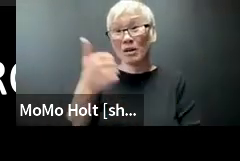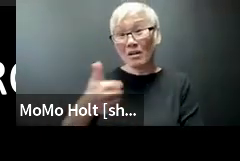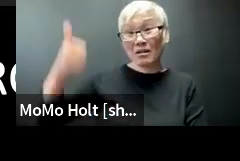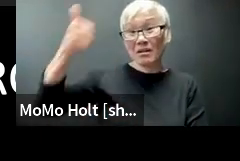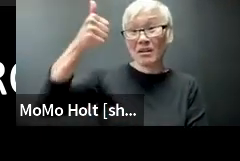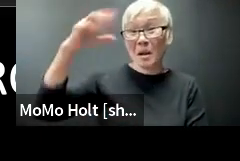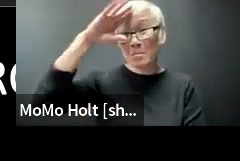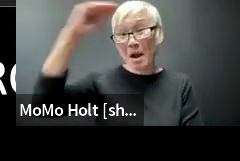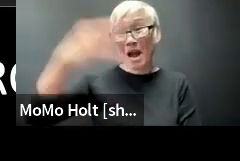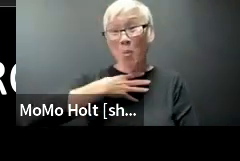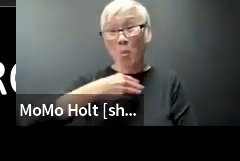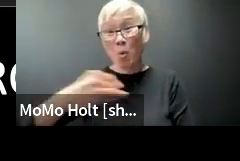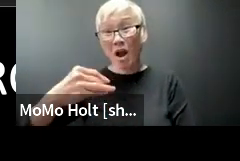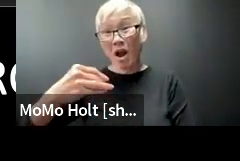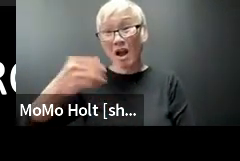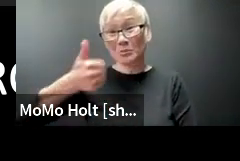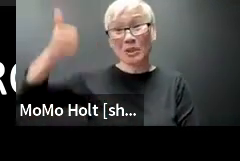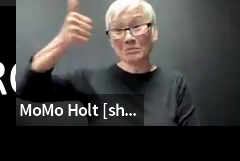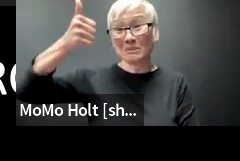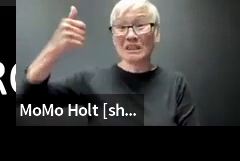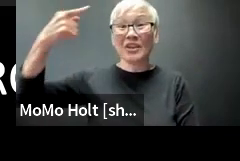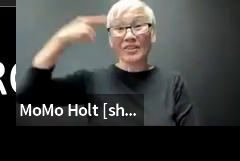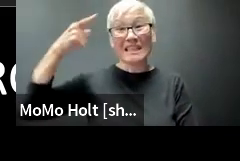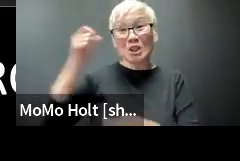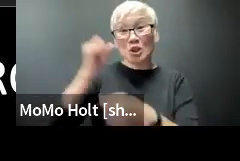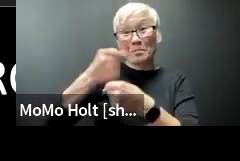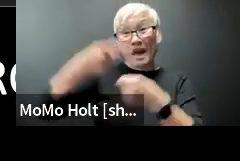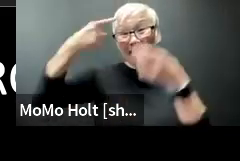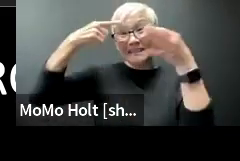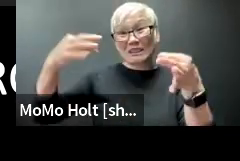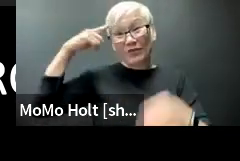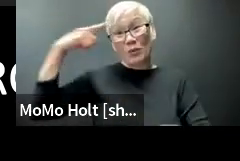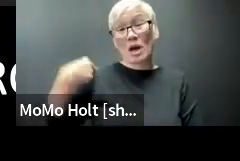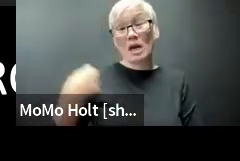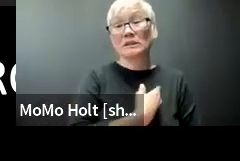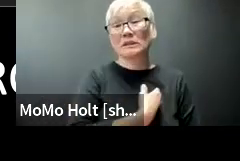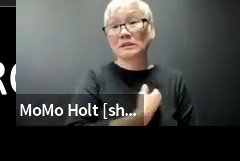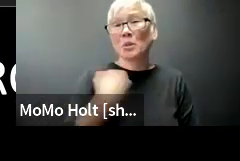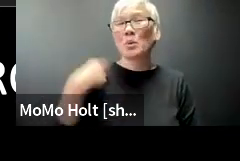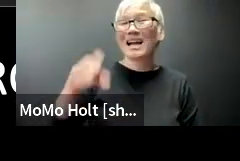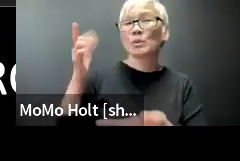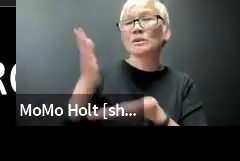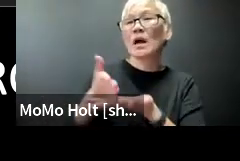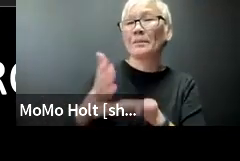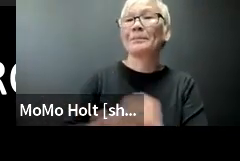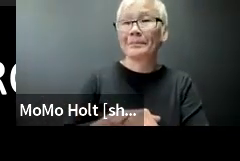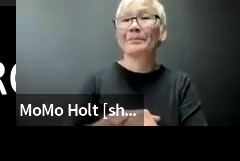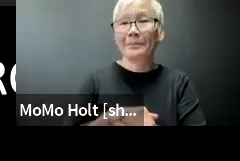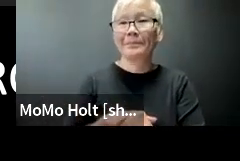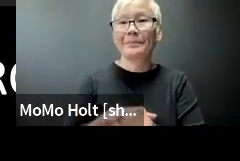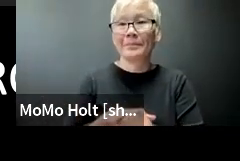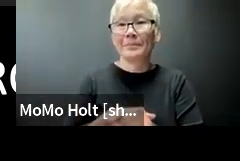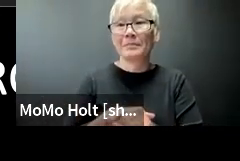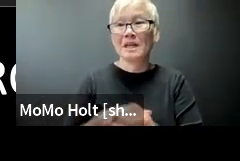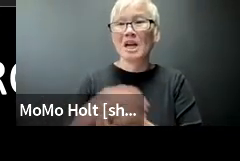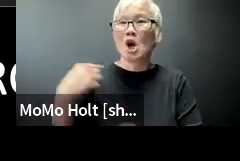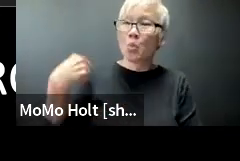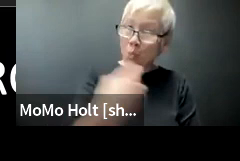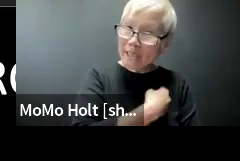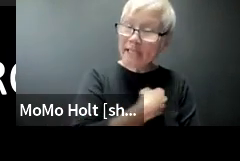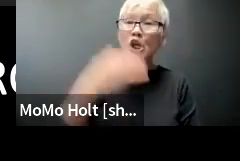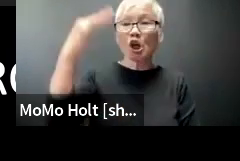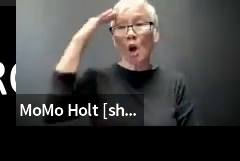oftentimes we leave all the decisions to the cis white male who makes the decisions for us